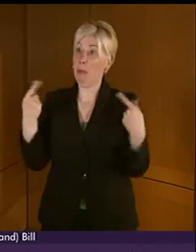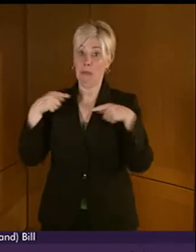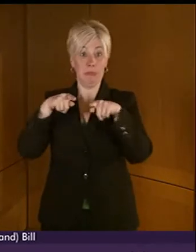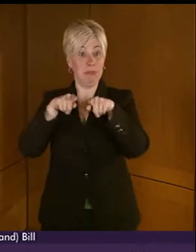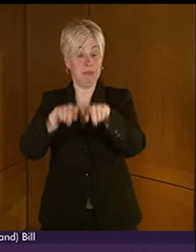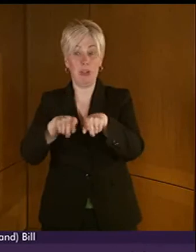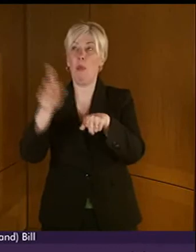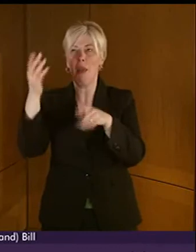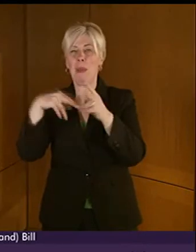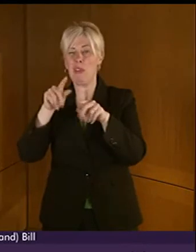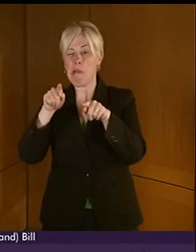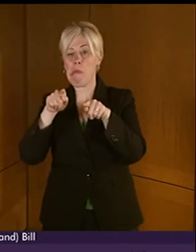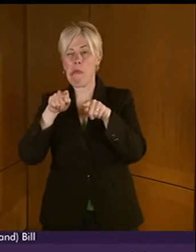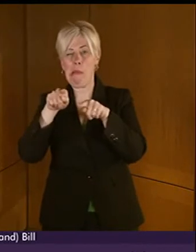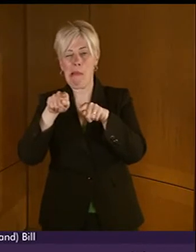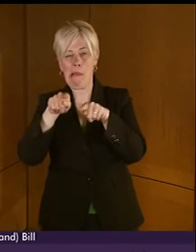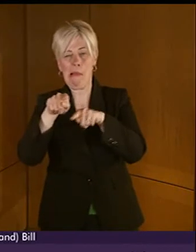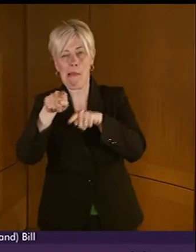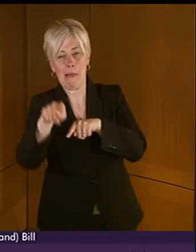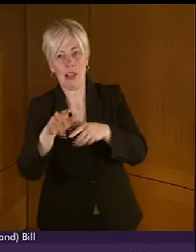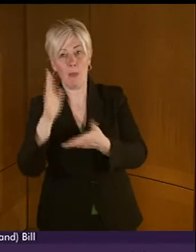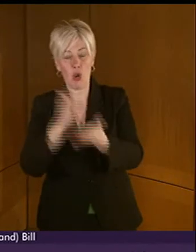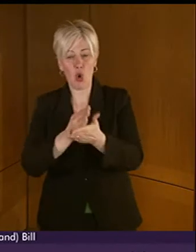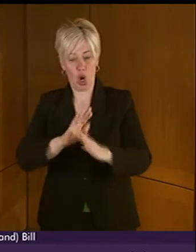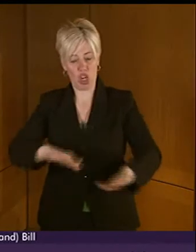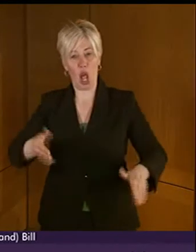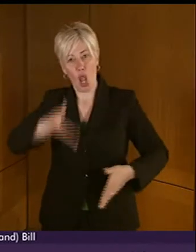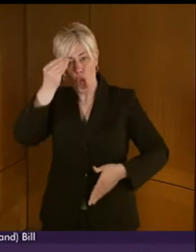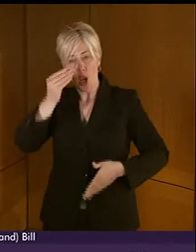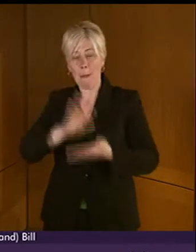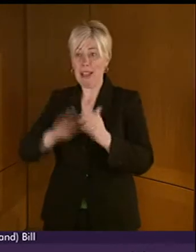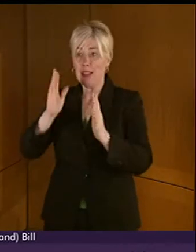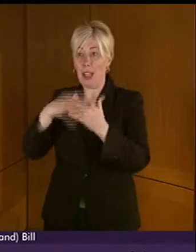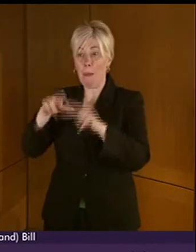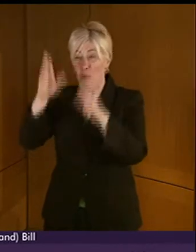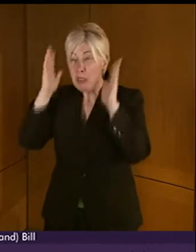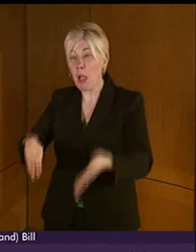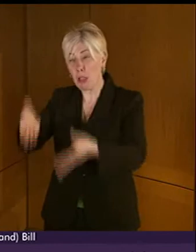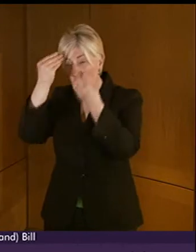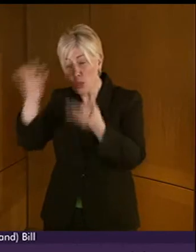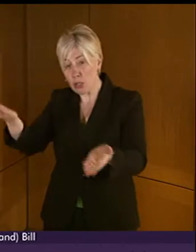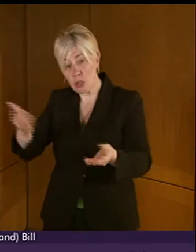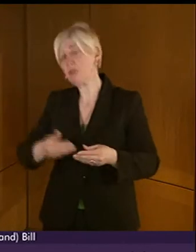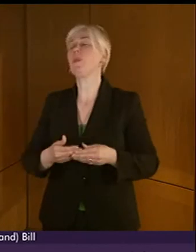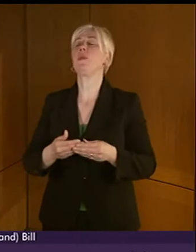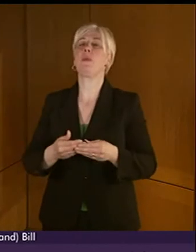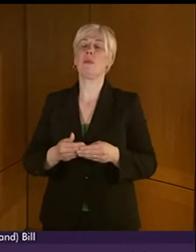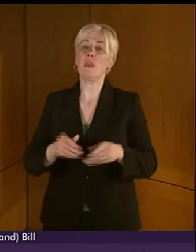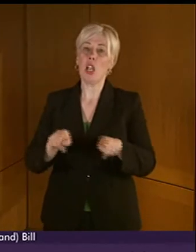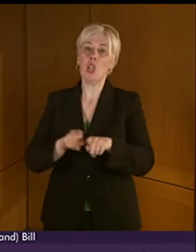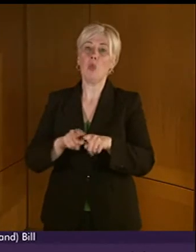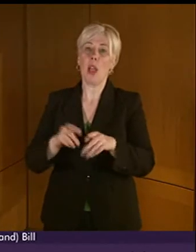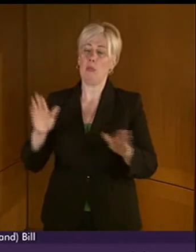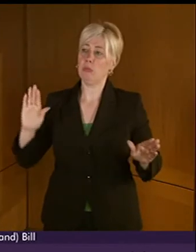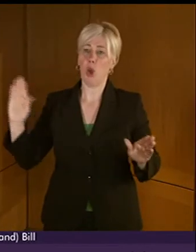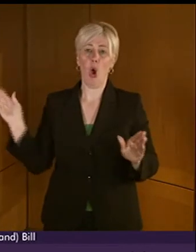one step ahead to make sure that that child is learning. Presiding officer we've heard of widespread support for the